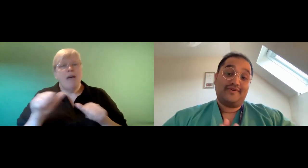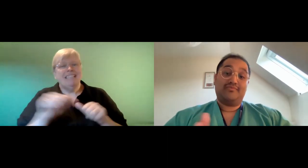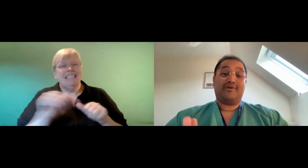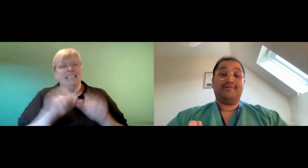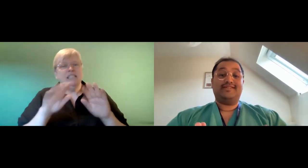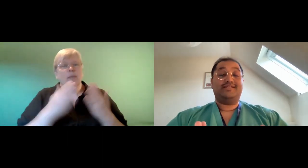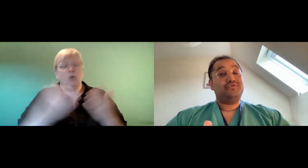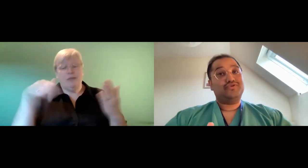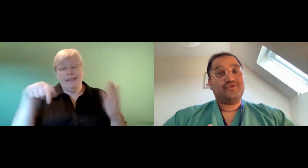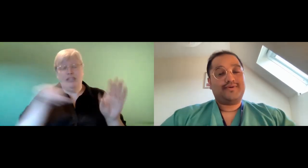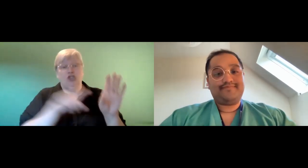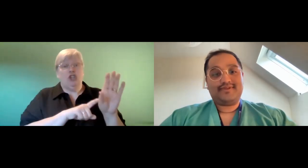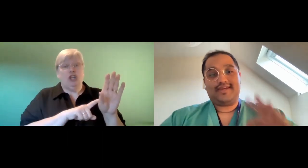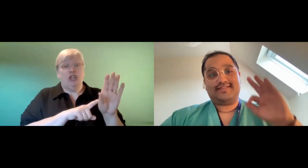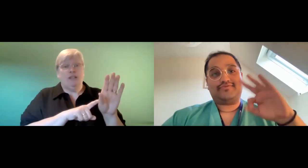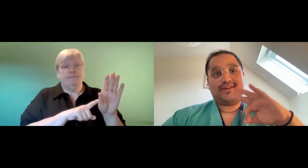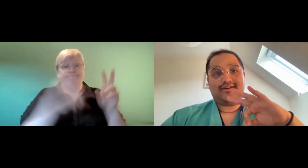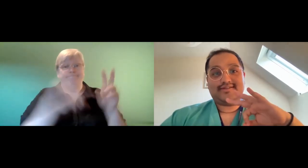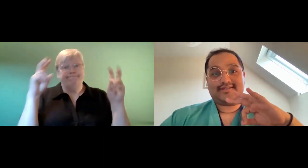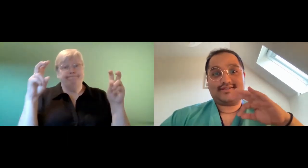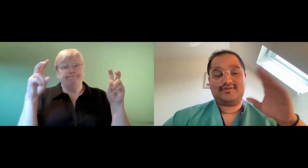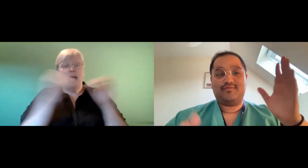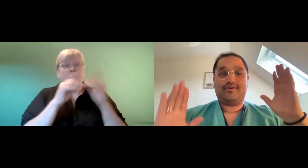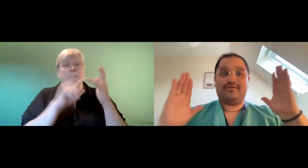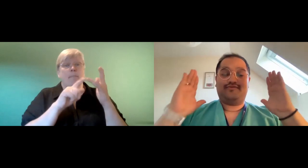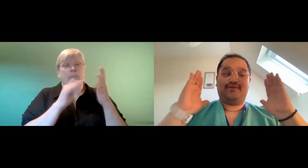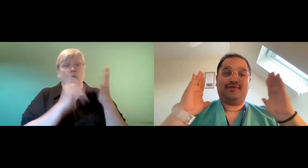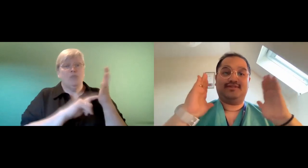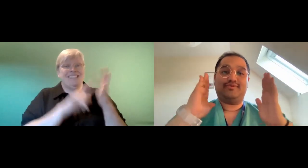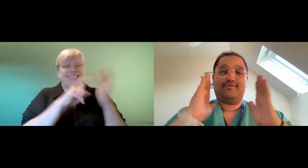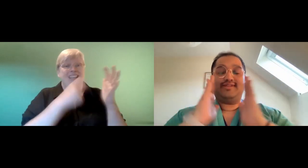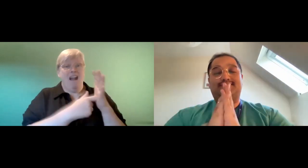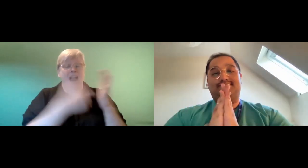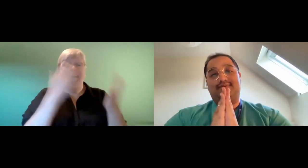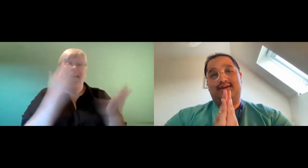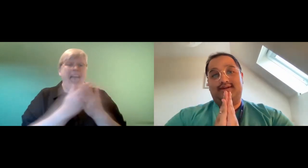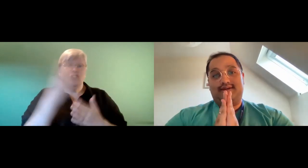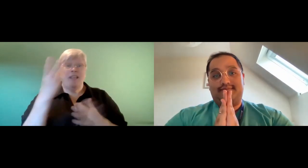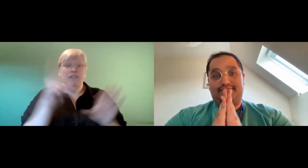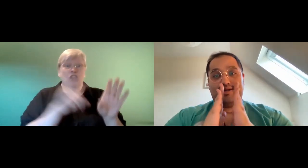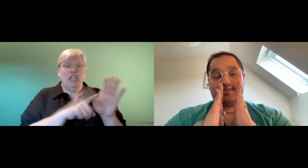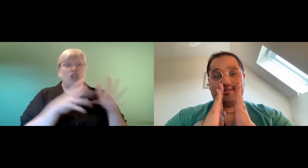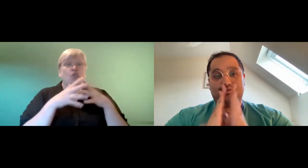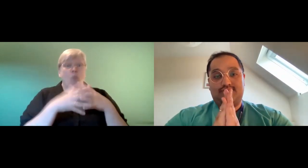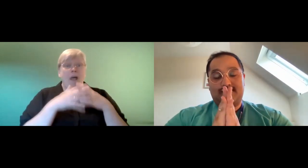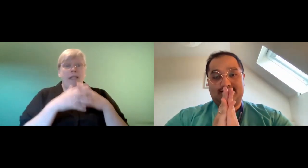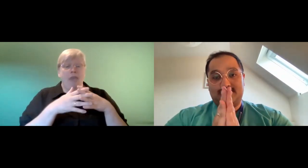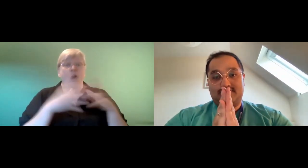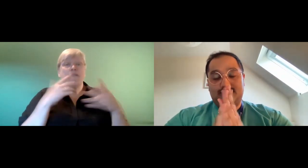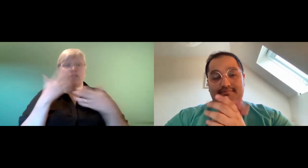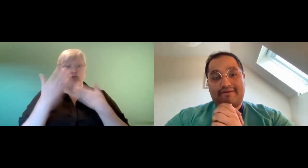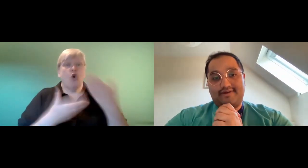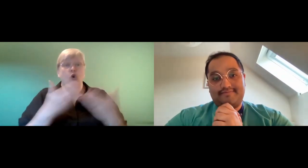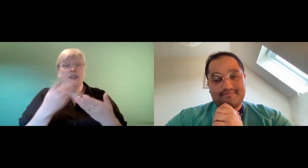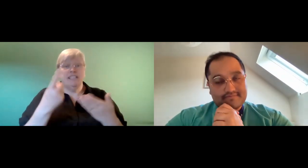year is called verbal remedies the booster shot it's three years worth of amazing stories put into one nice